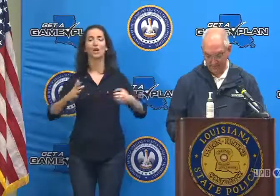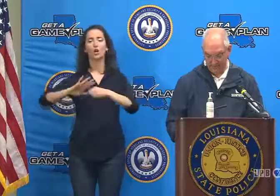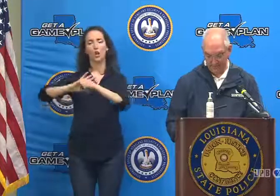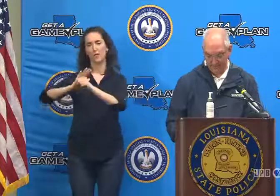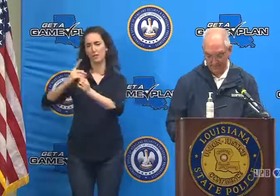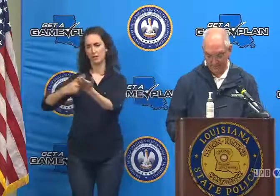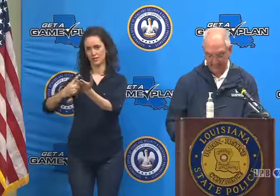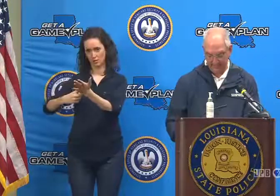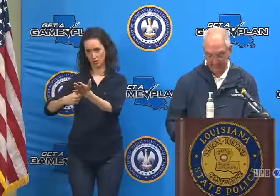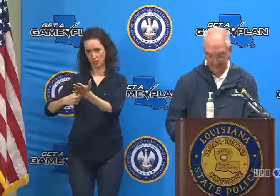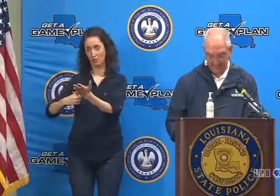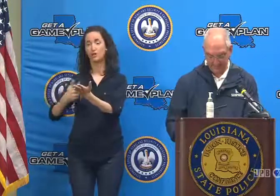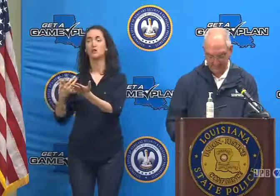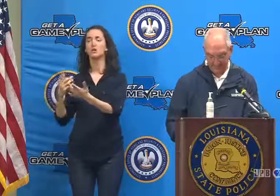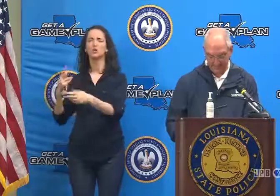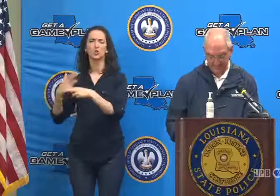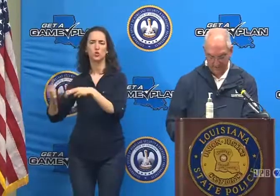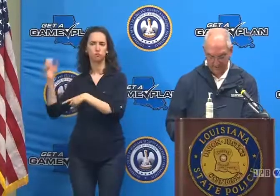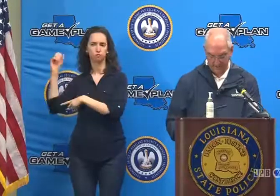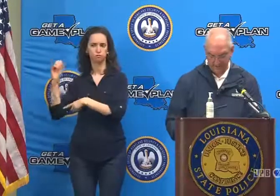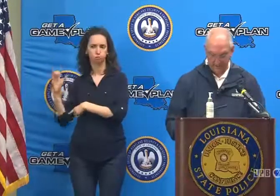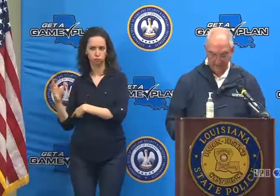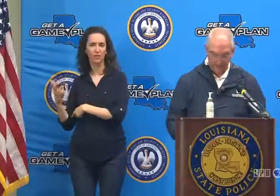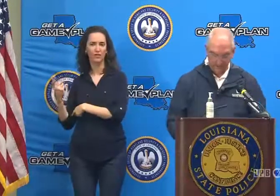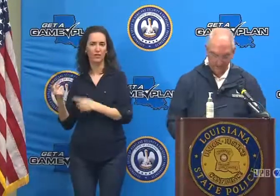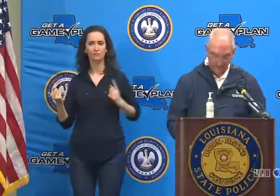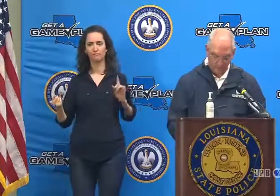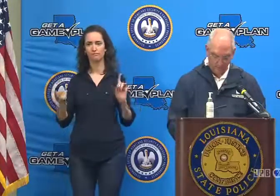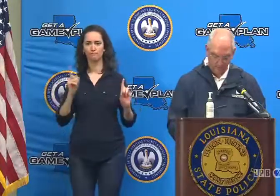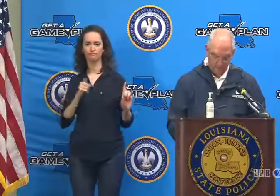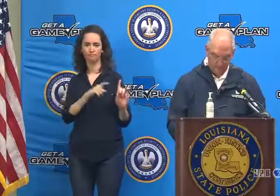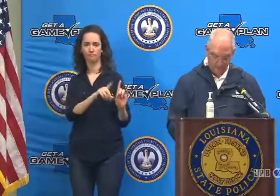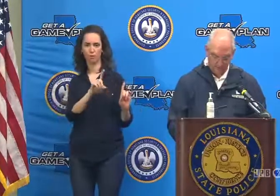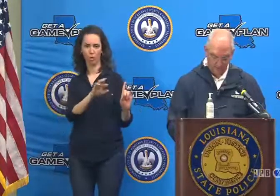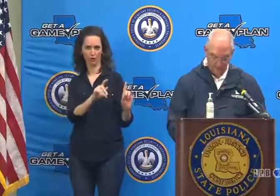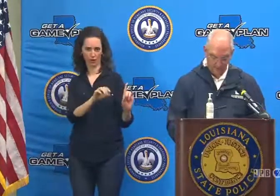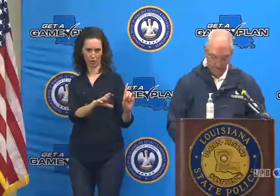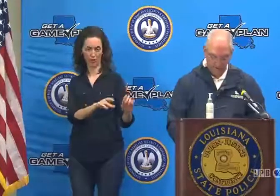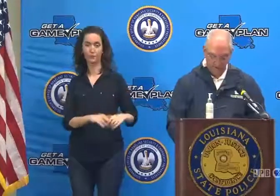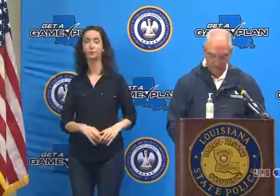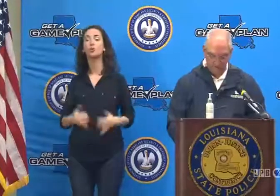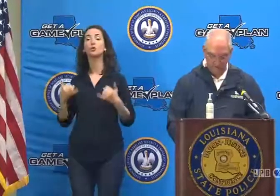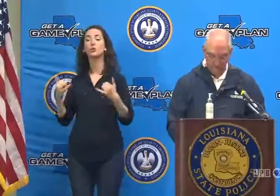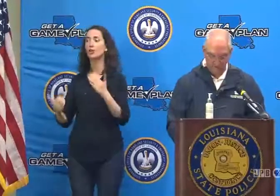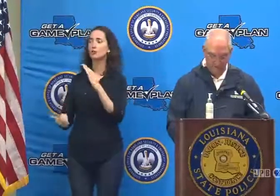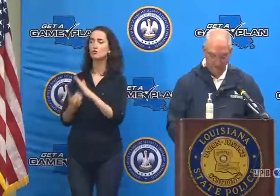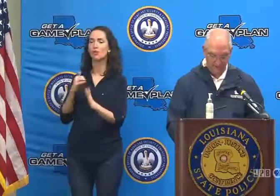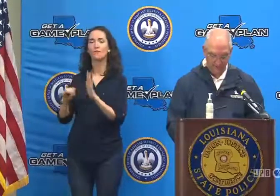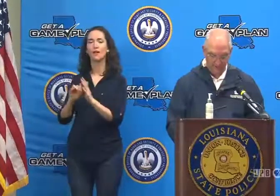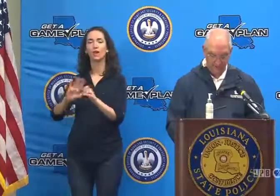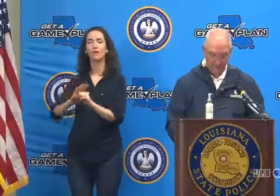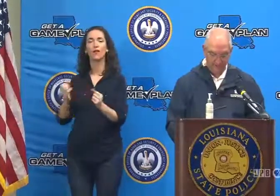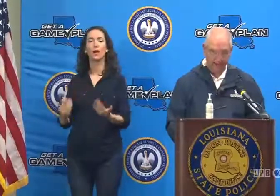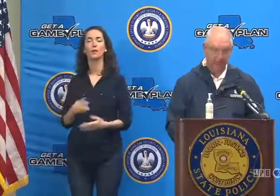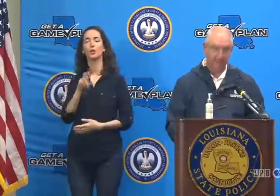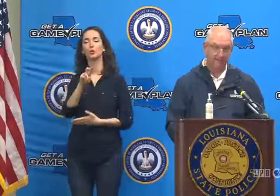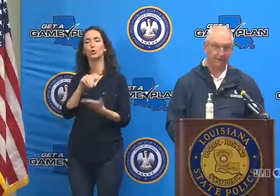on the back side of his presentation. Today we're reporting 2,200 new cases of COVID.